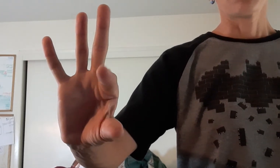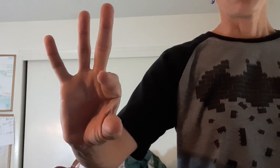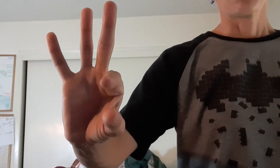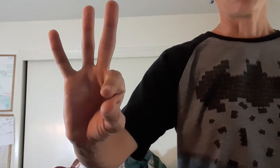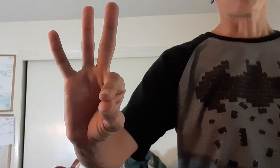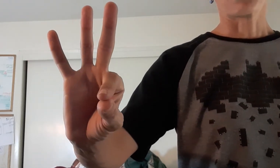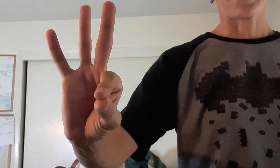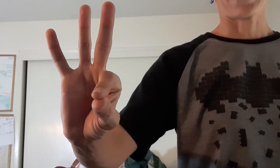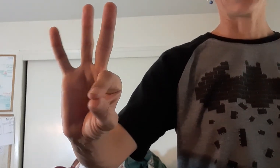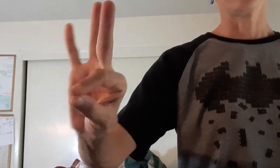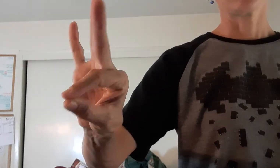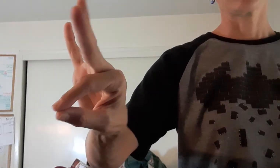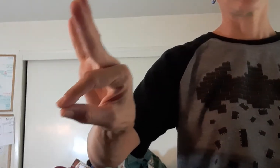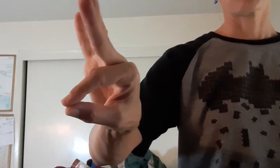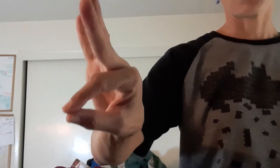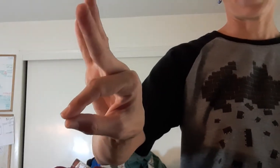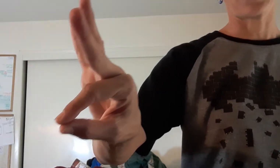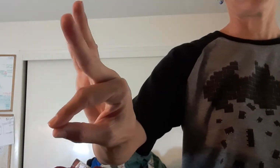The pad to the pad.